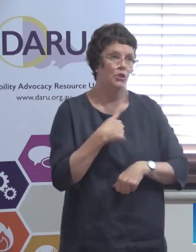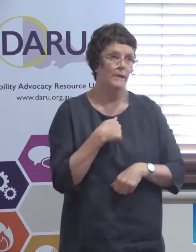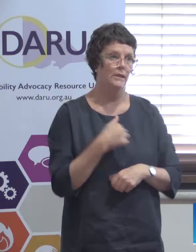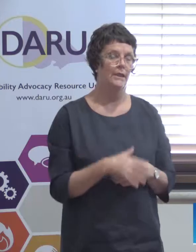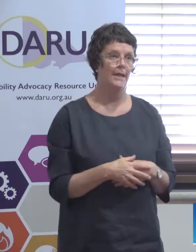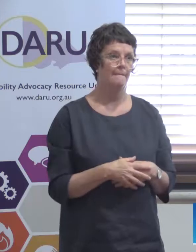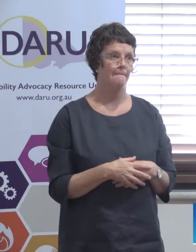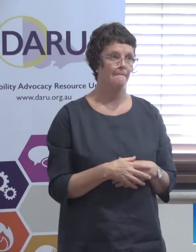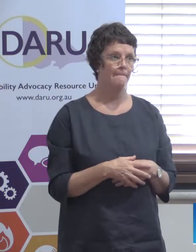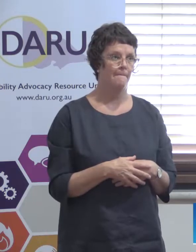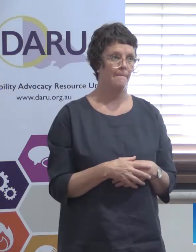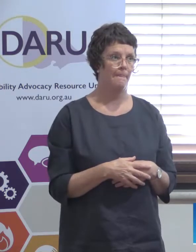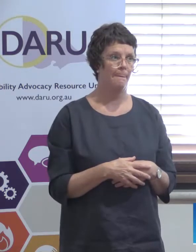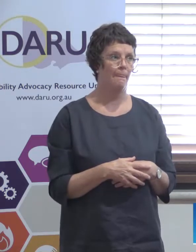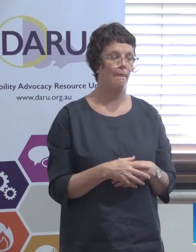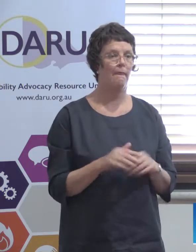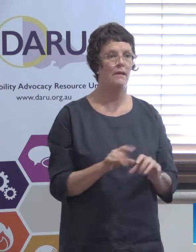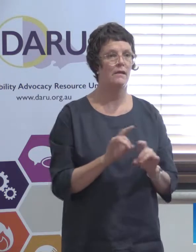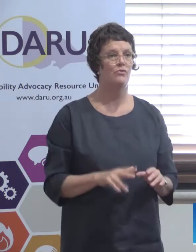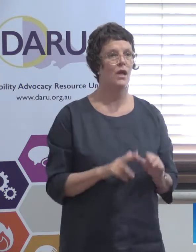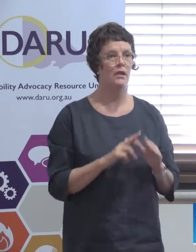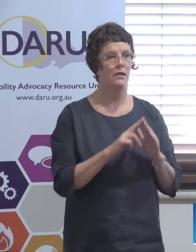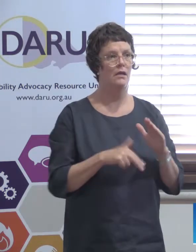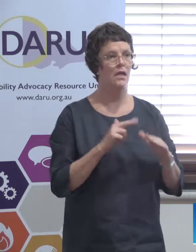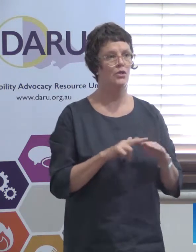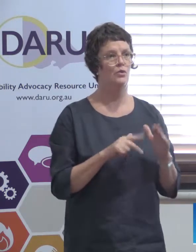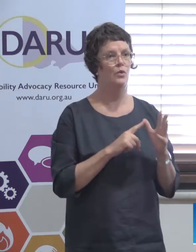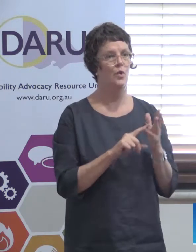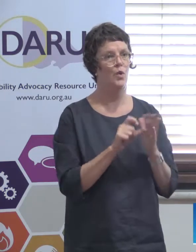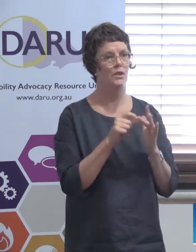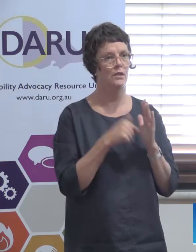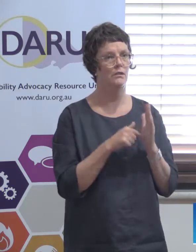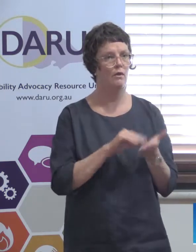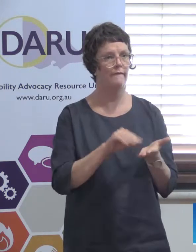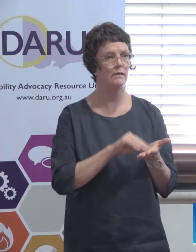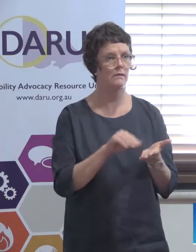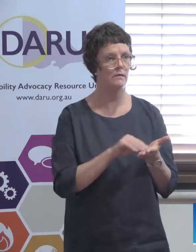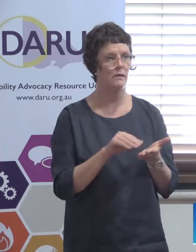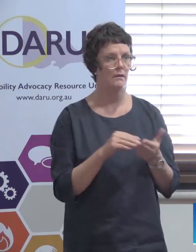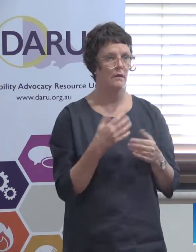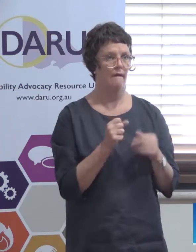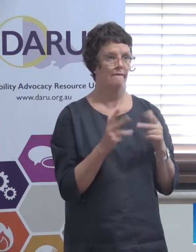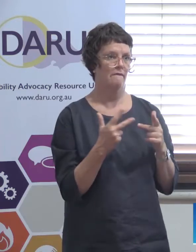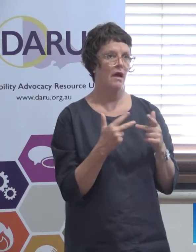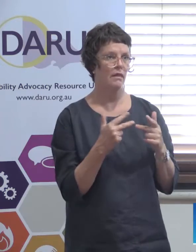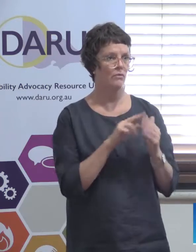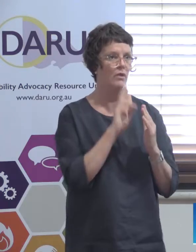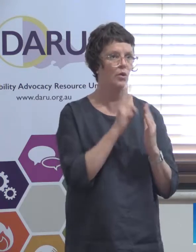a and the Australian National Audit Office brought out another report the day literally the day after the the